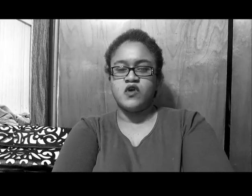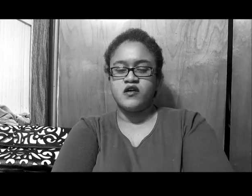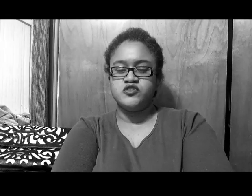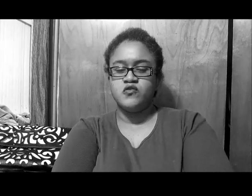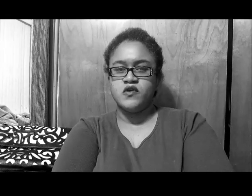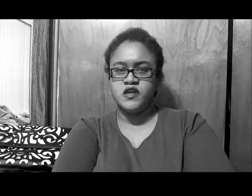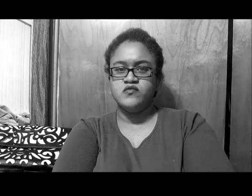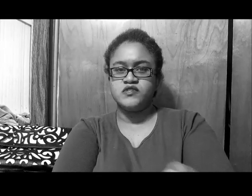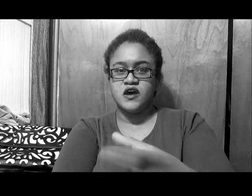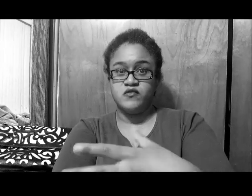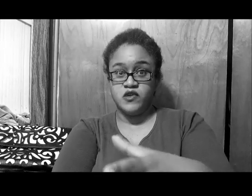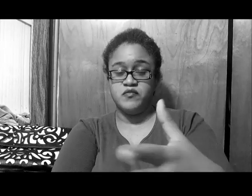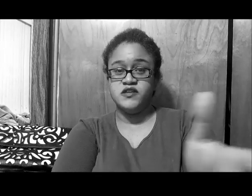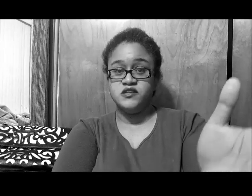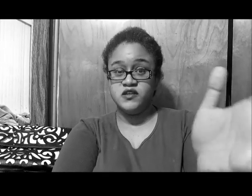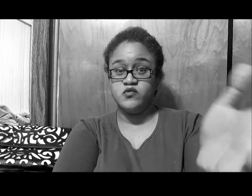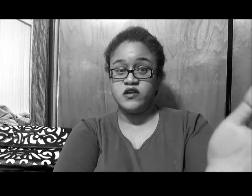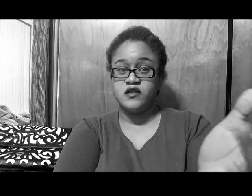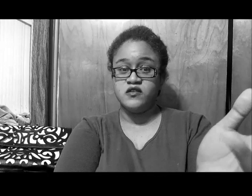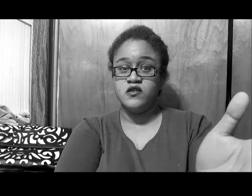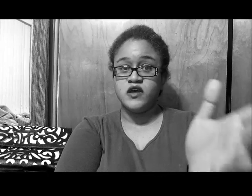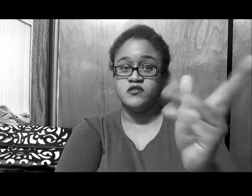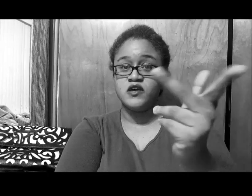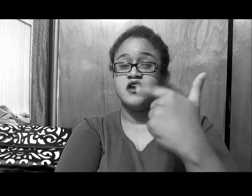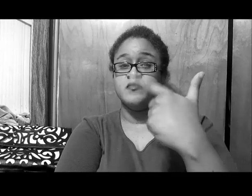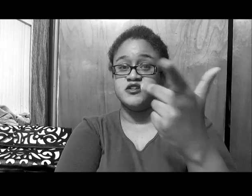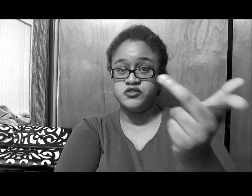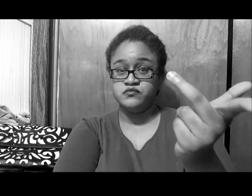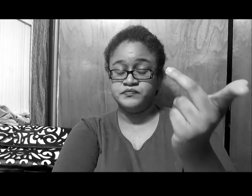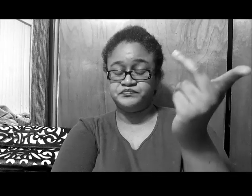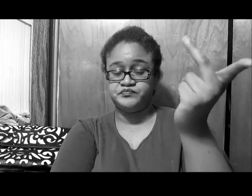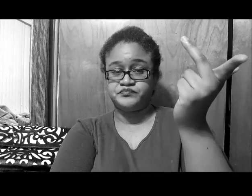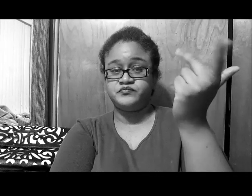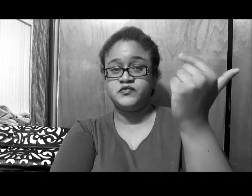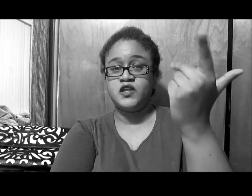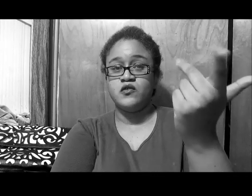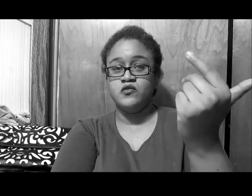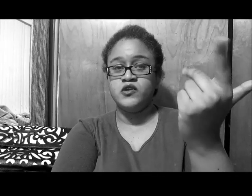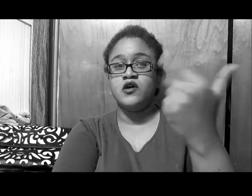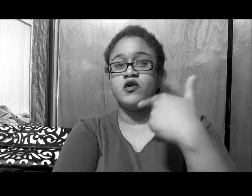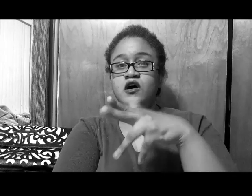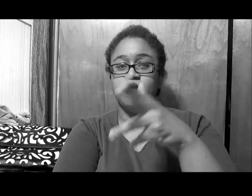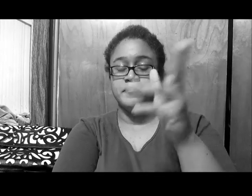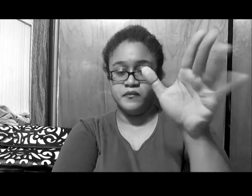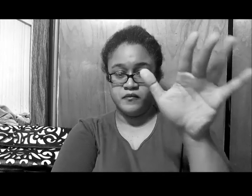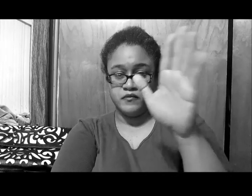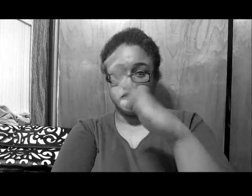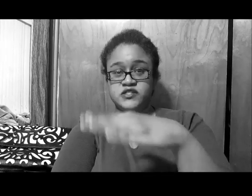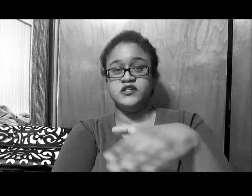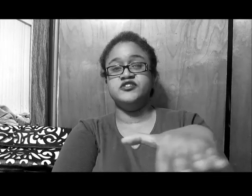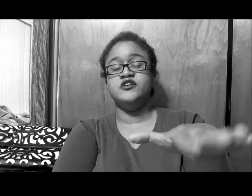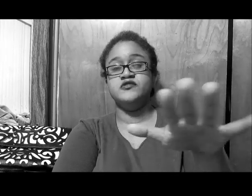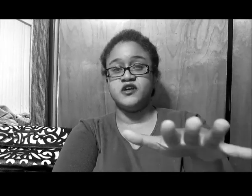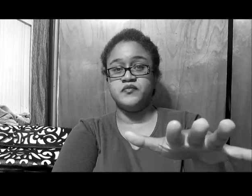derogatory, and he was kind of like, basically in the regular, you know, like, look at here, bitch, you know, just let you know something,